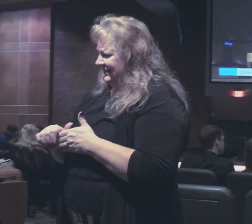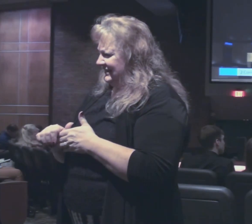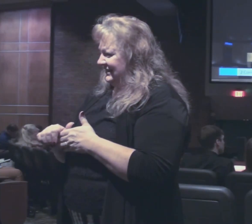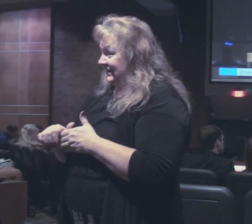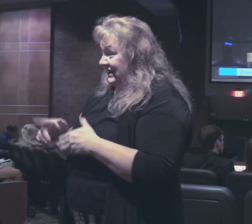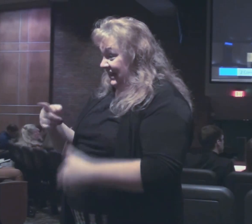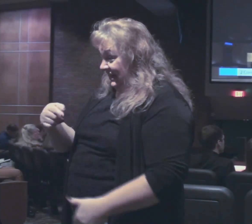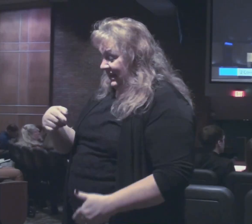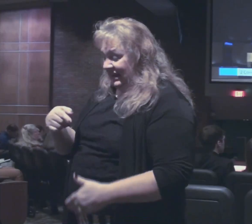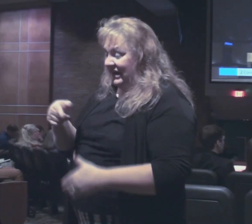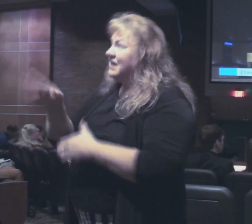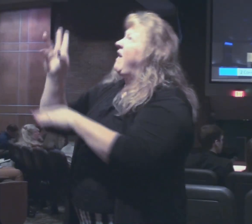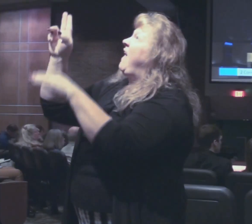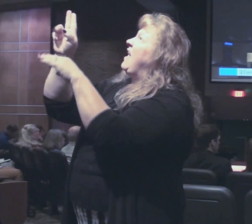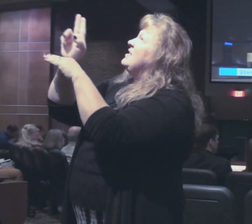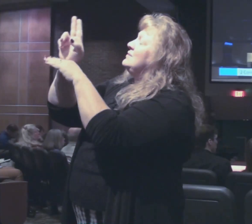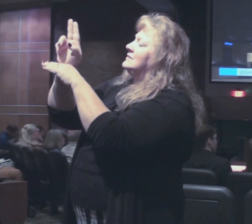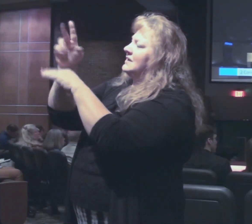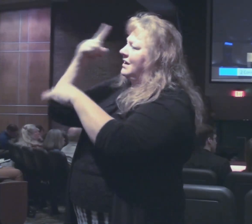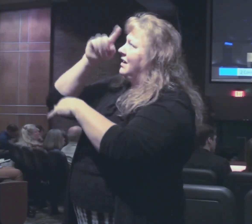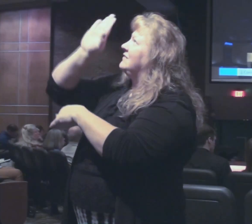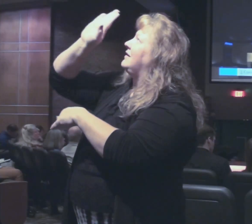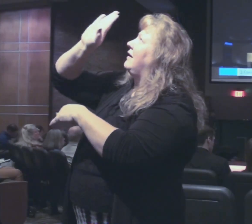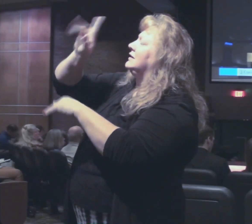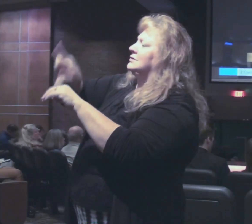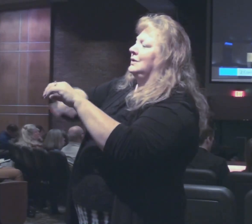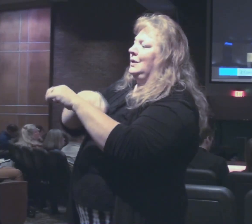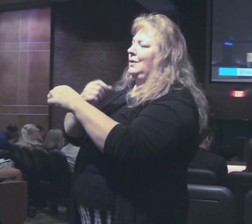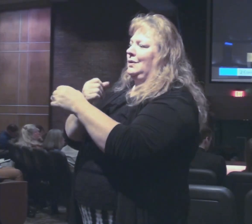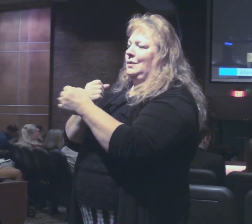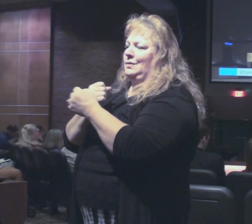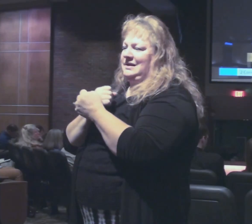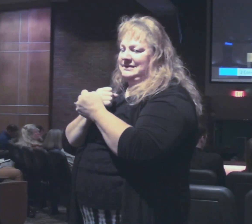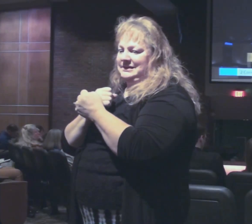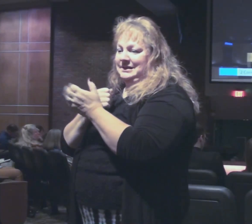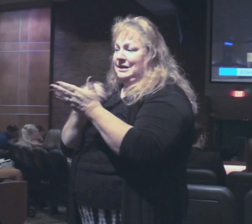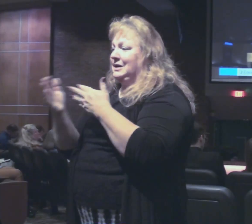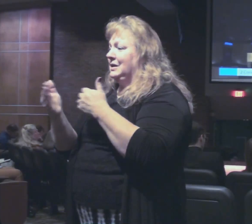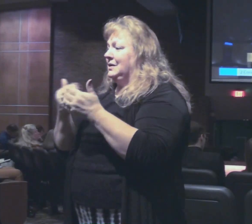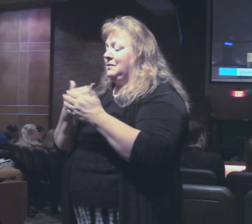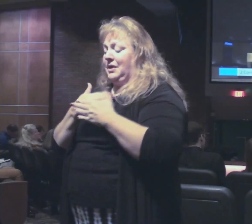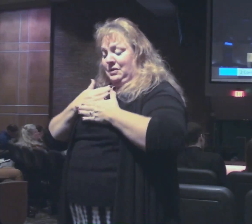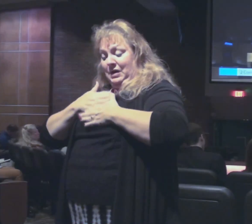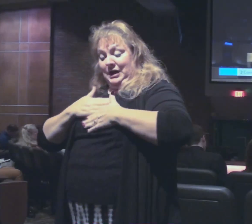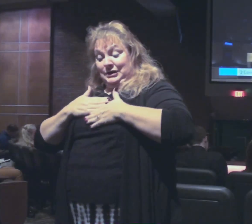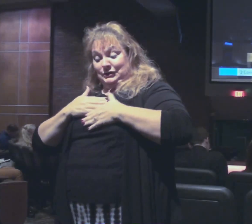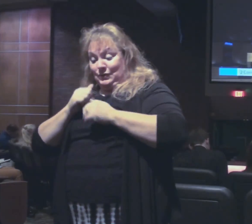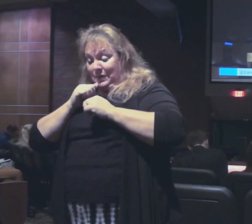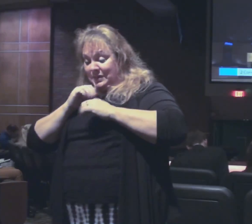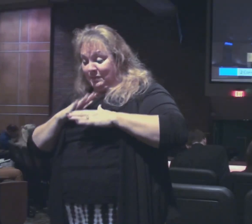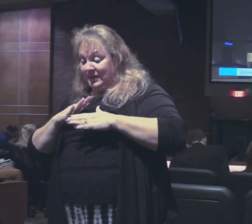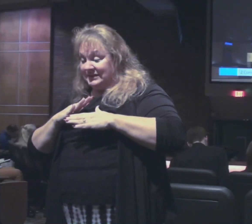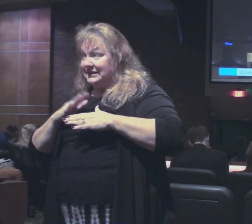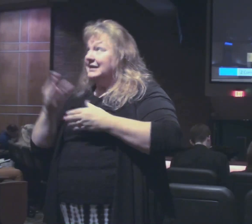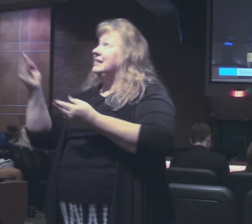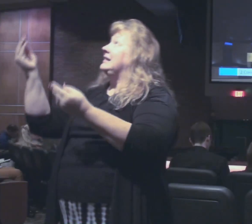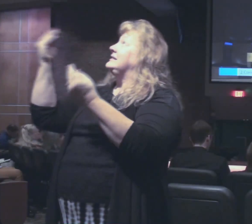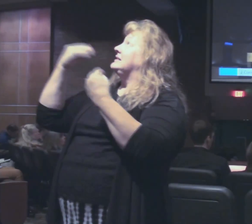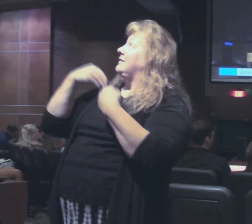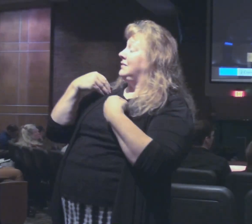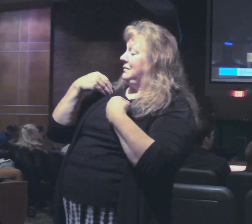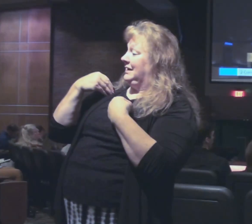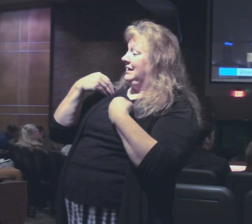are used in the context of God's grace whether I'm enjoying the blessings that he has given me